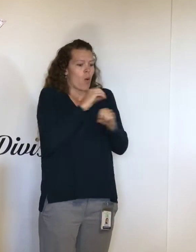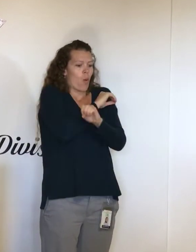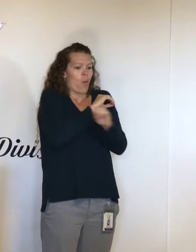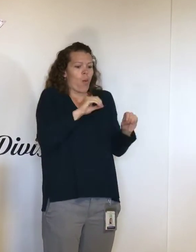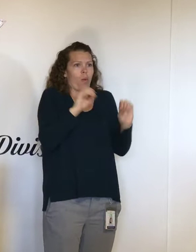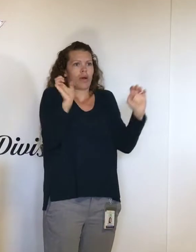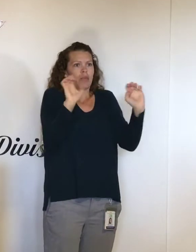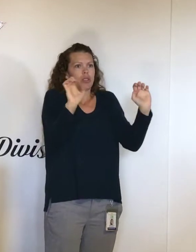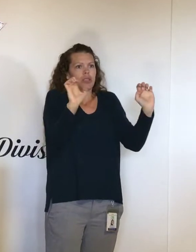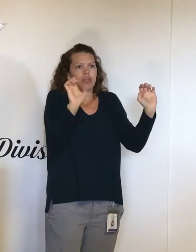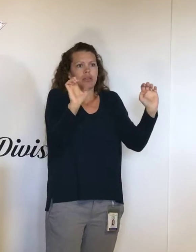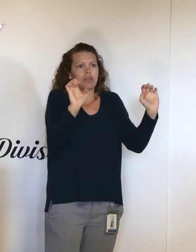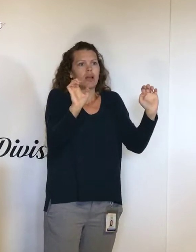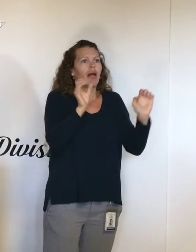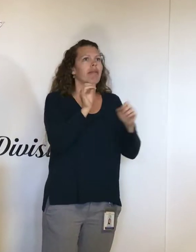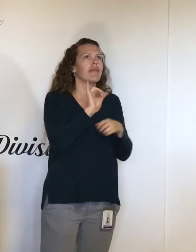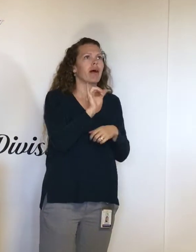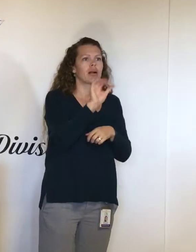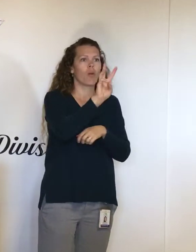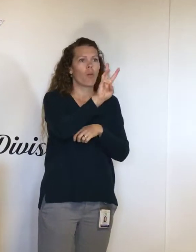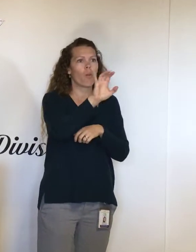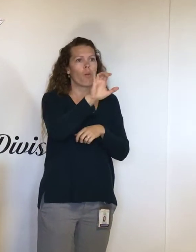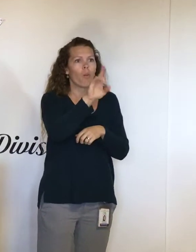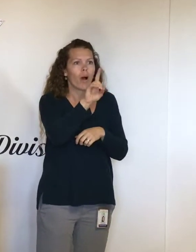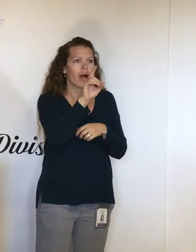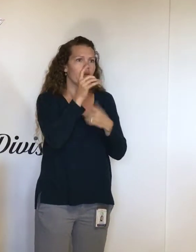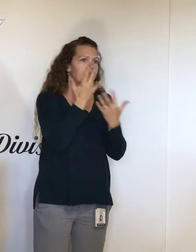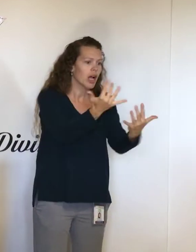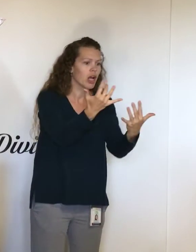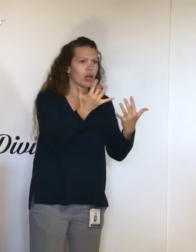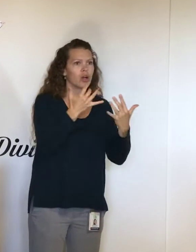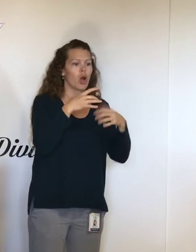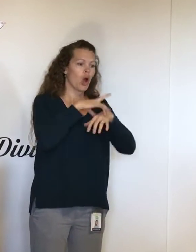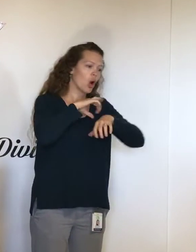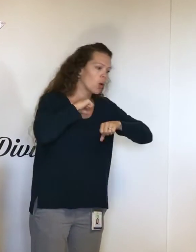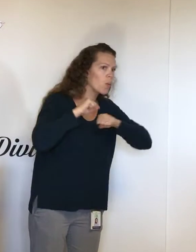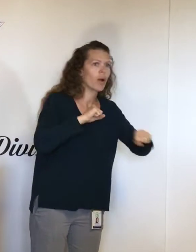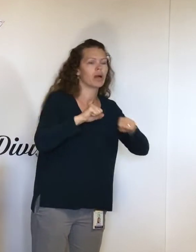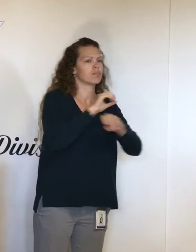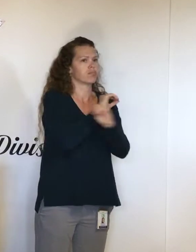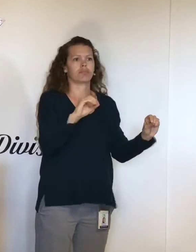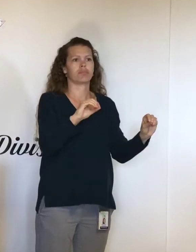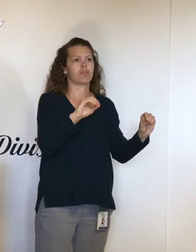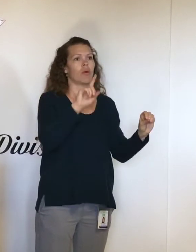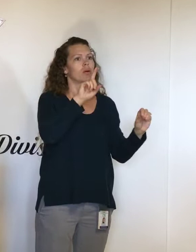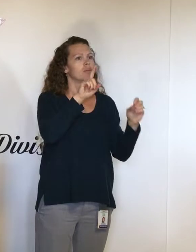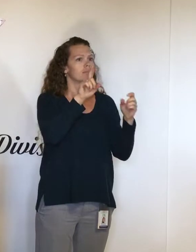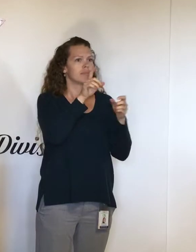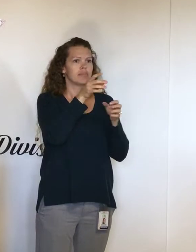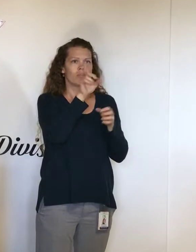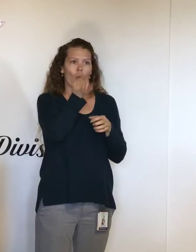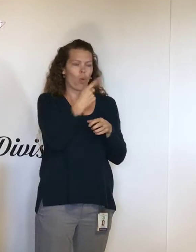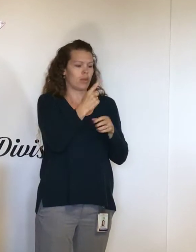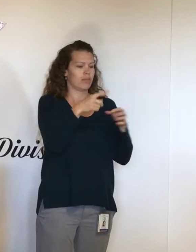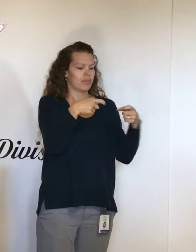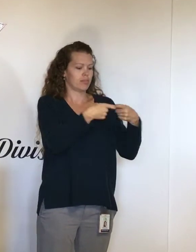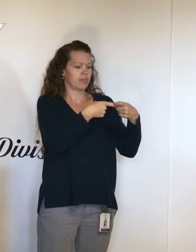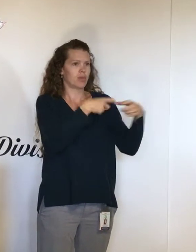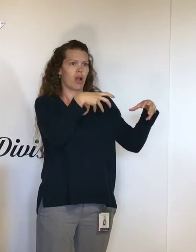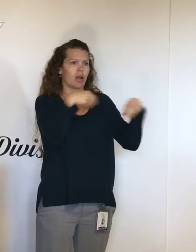like a wildfire or an earthquake. This is a power outage. Now, it has made a huge impact